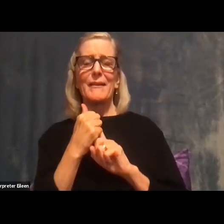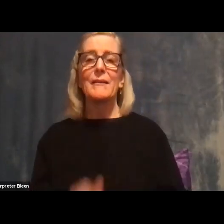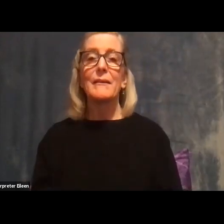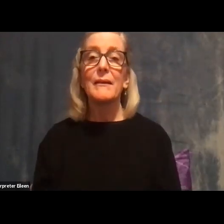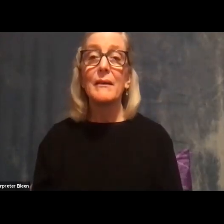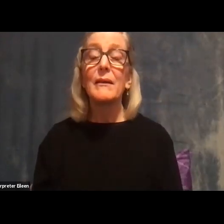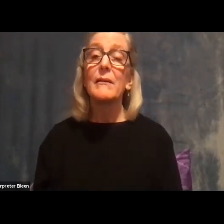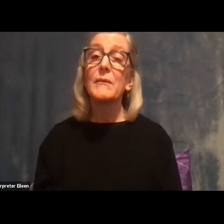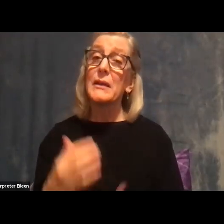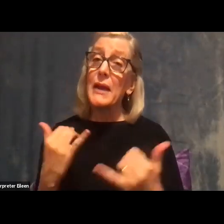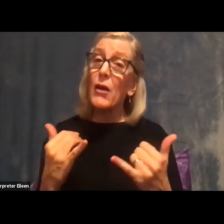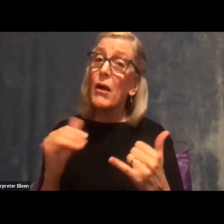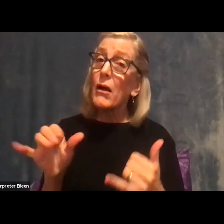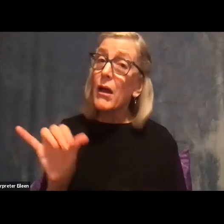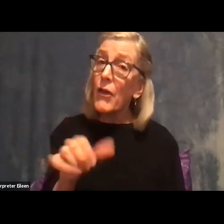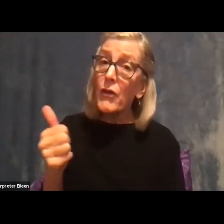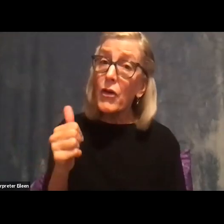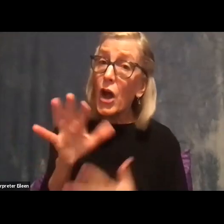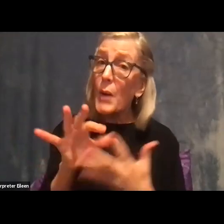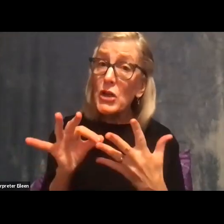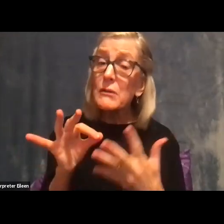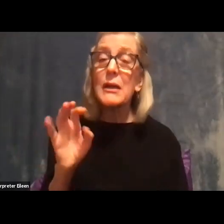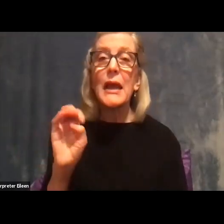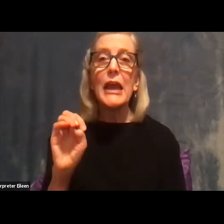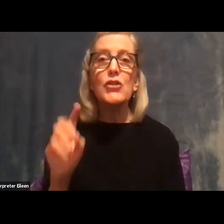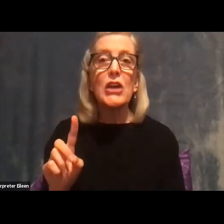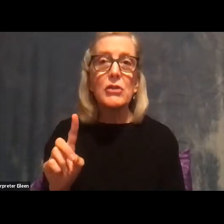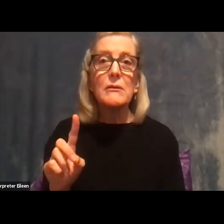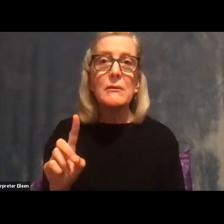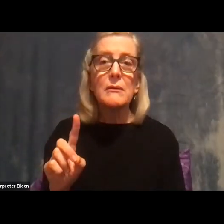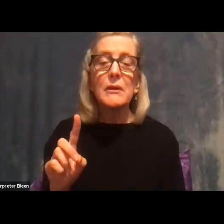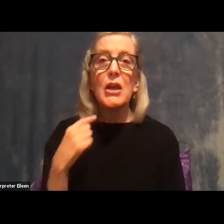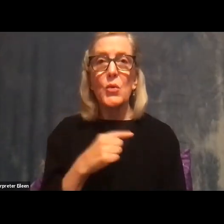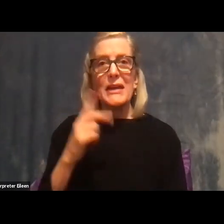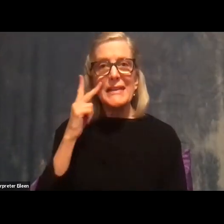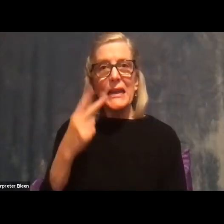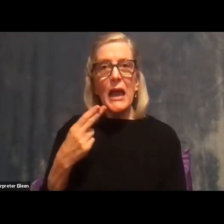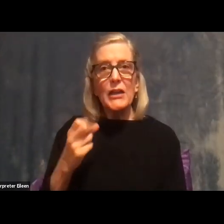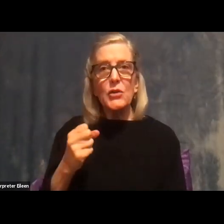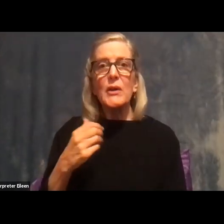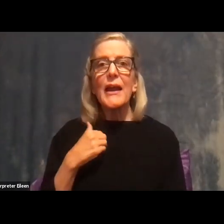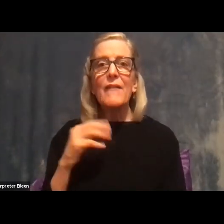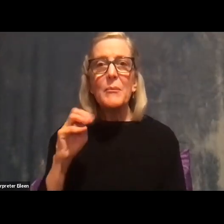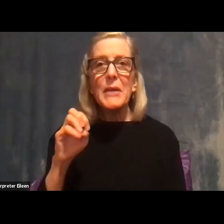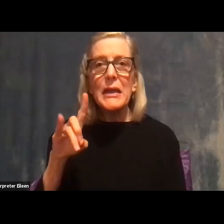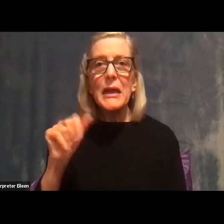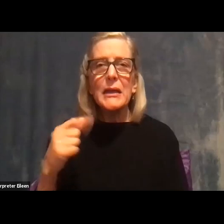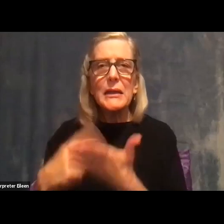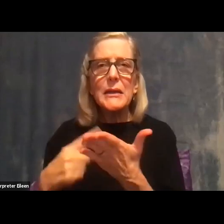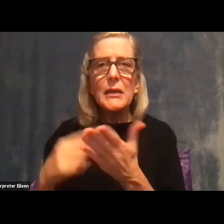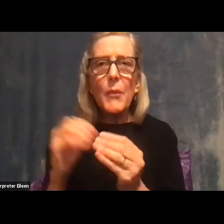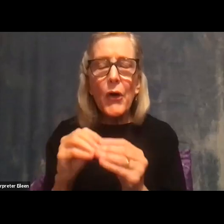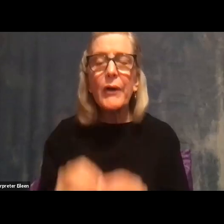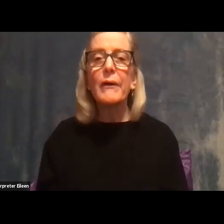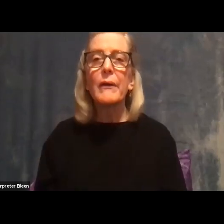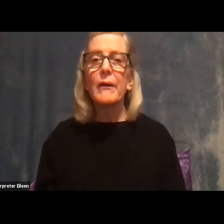hopeful about this. We see media literacy taught in high schools more than ever. Uh, we see these sorts of things addressed in college classes as well.